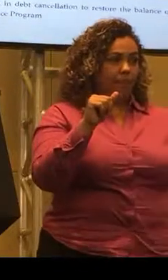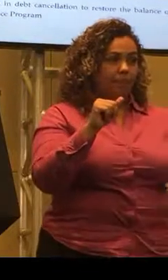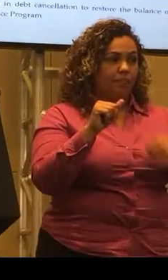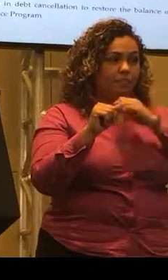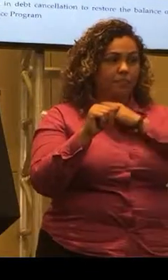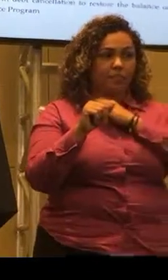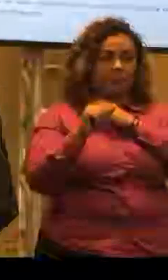I'm not a question.